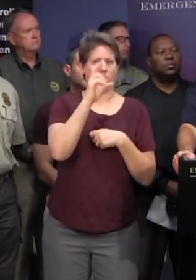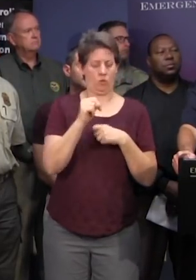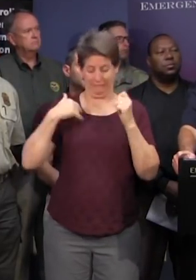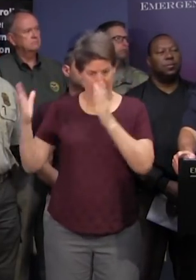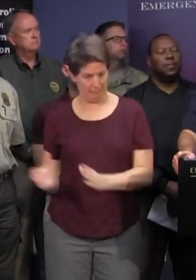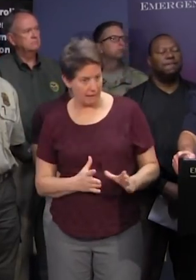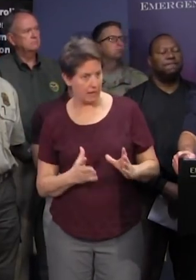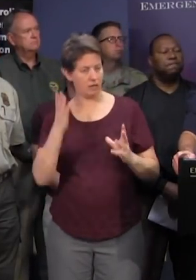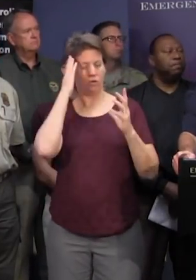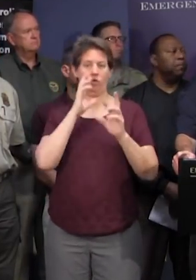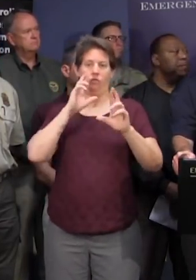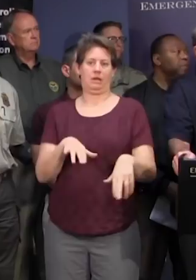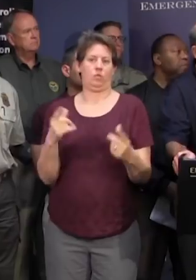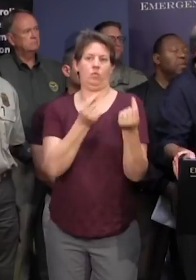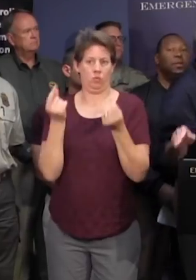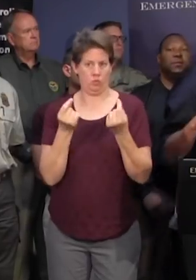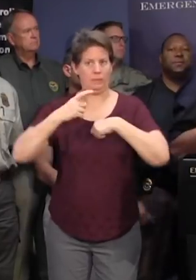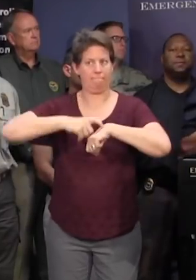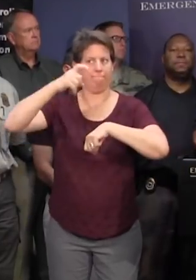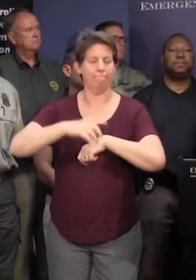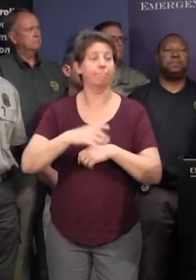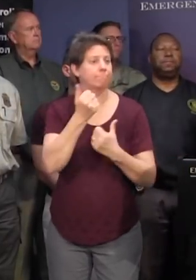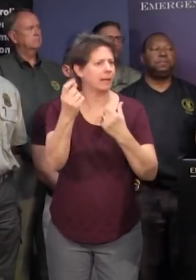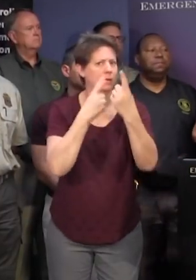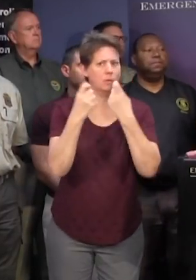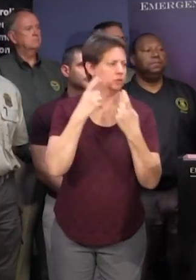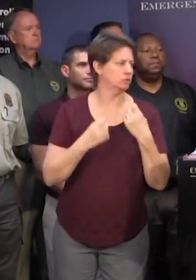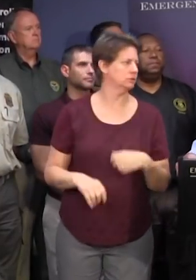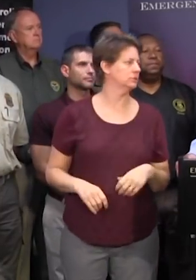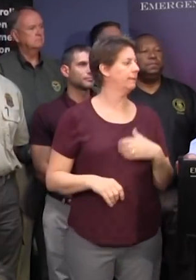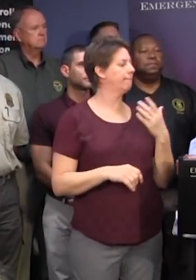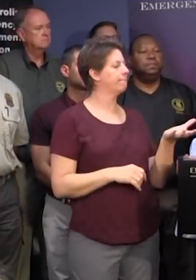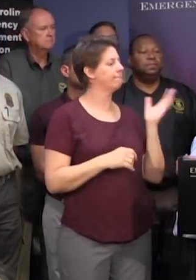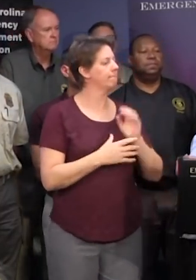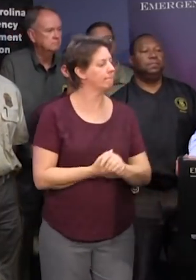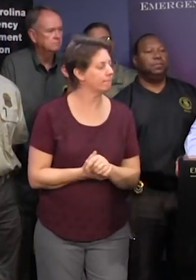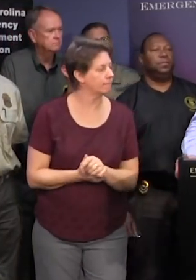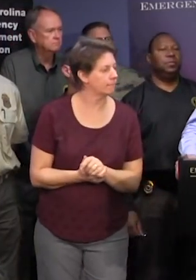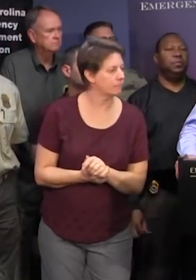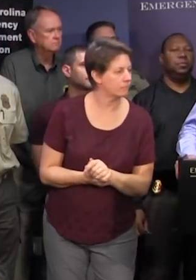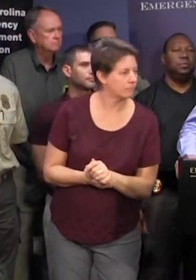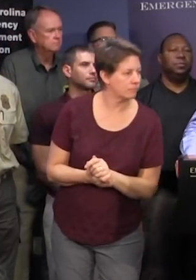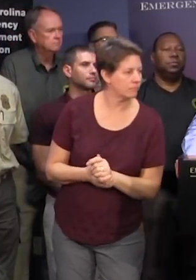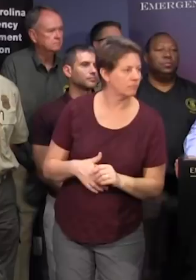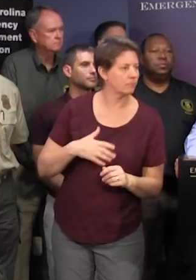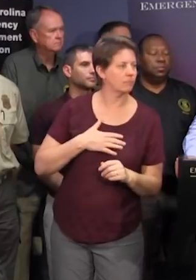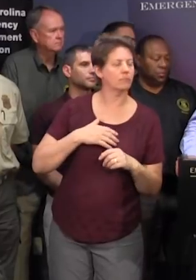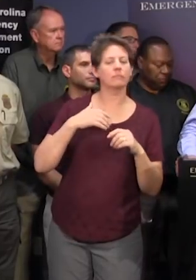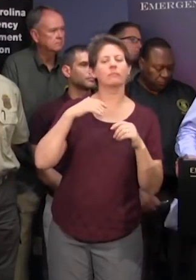when the time comes thank you sir thank you are there any questions for anyone yes ma'am on behalf of my colleagues at